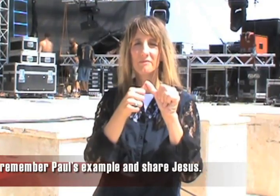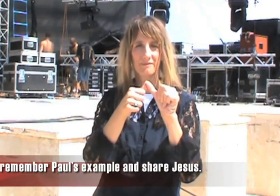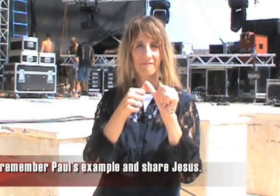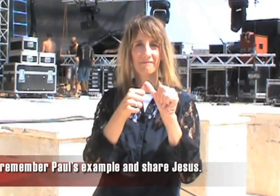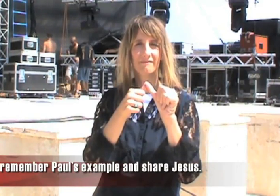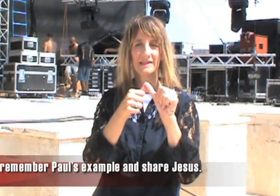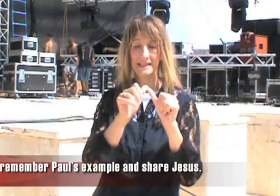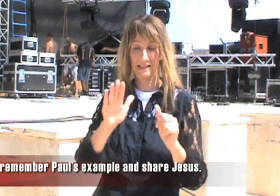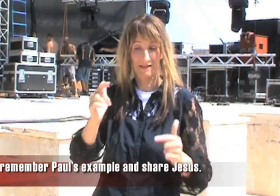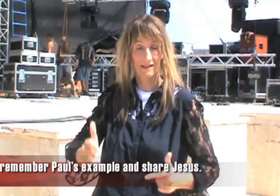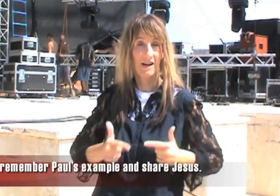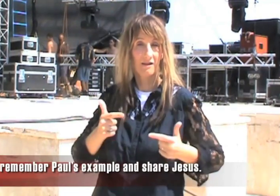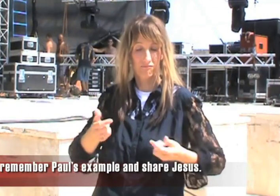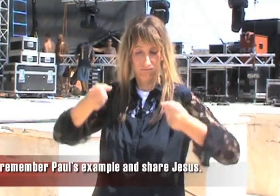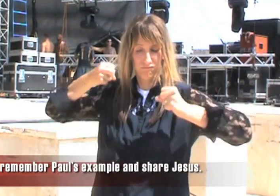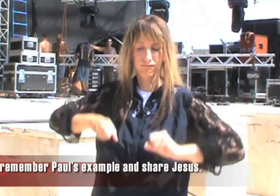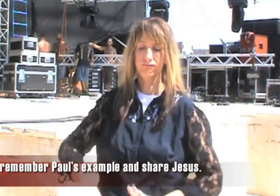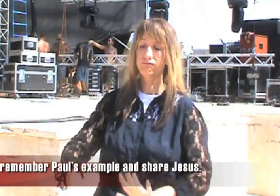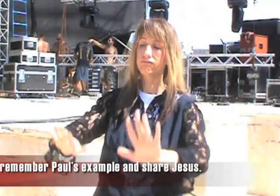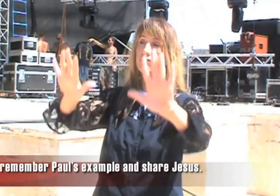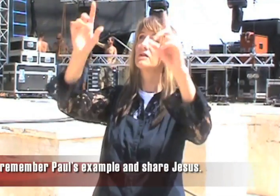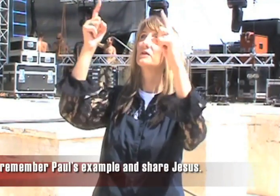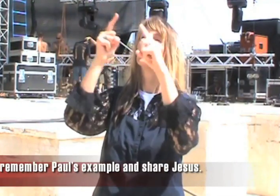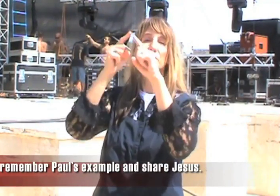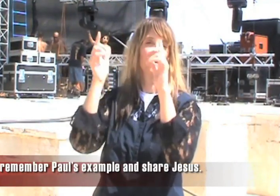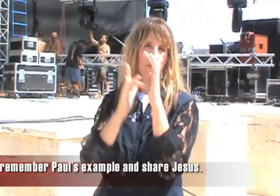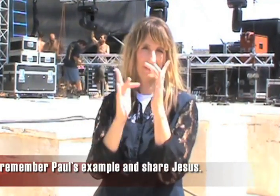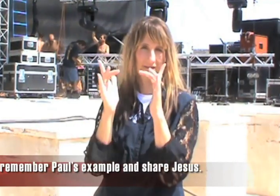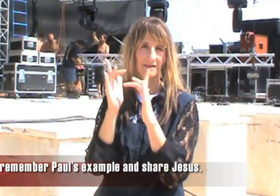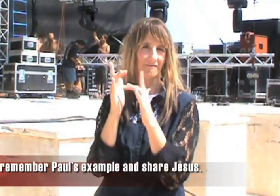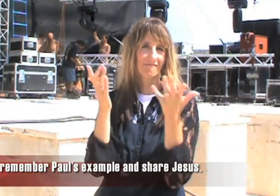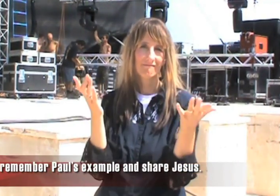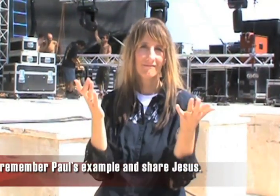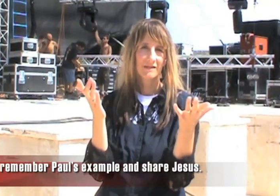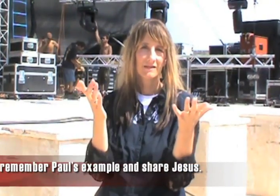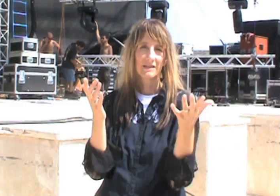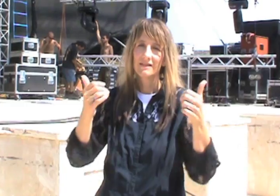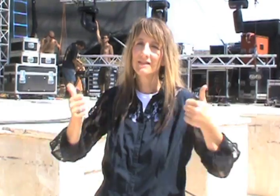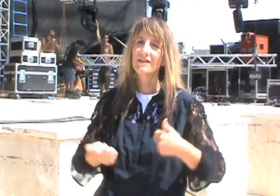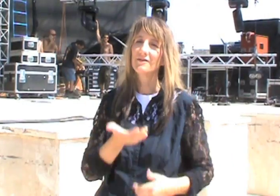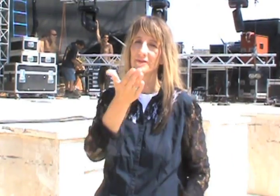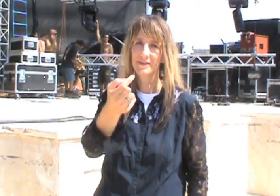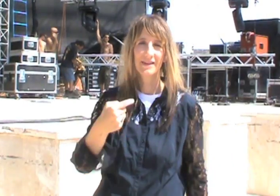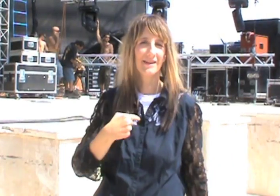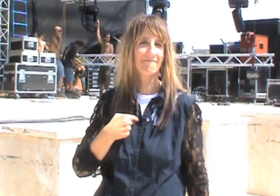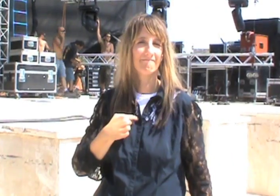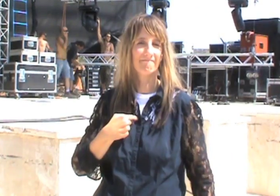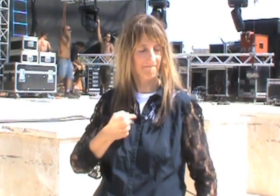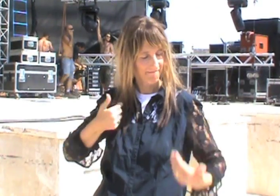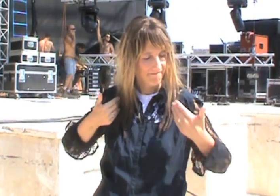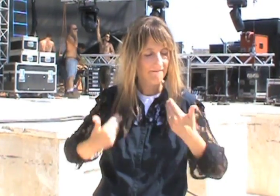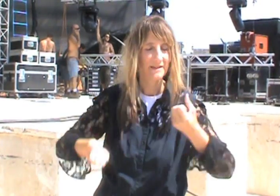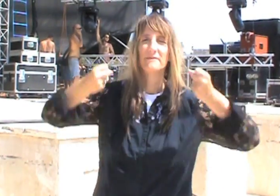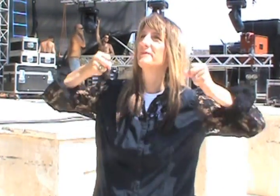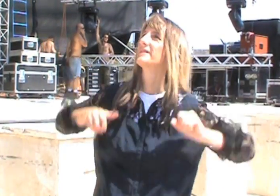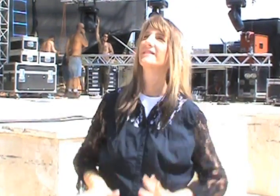life was surrendered to Jesus. I challenge you and myself that we need to surrender our lives to Jesus.